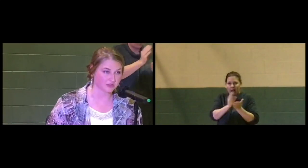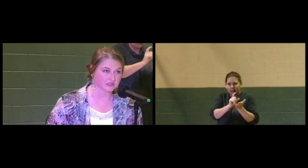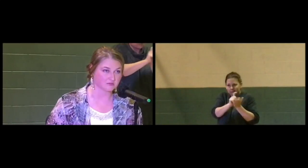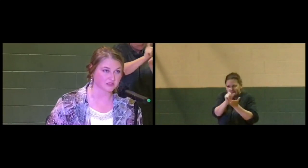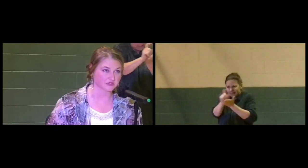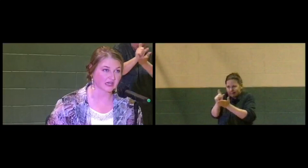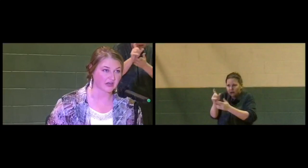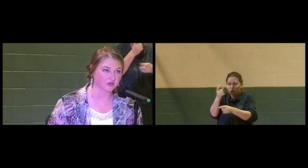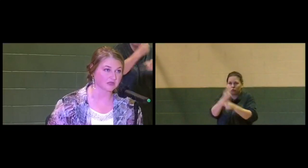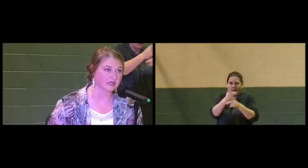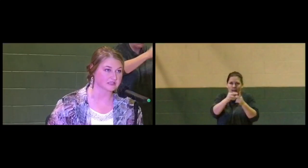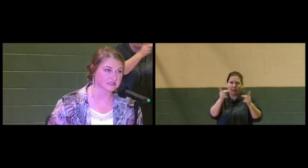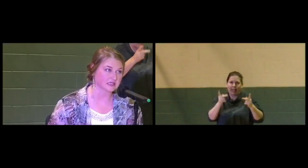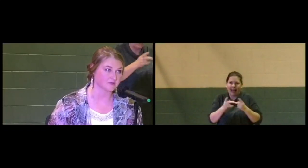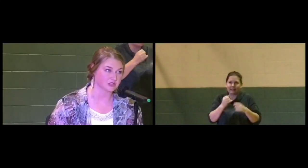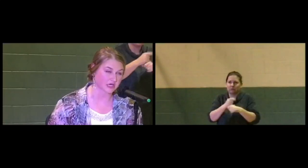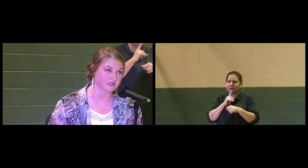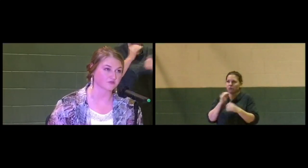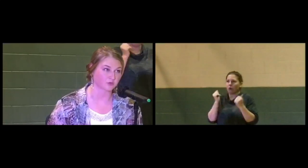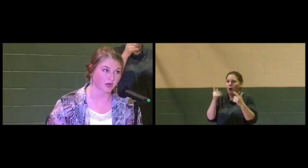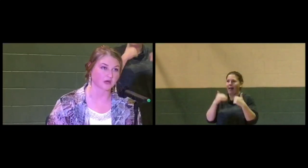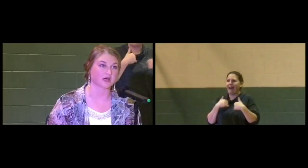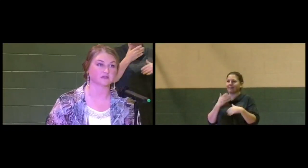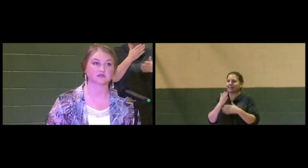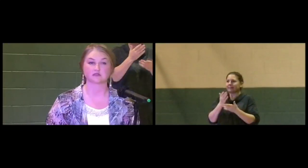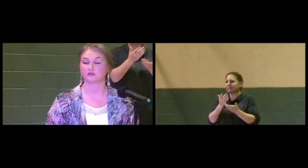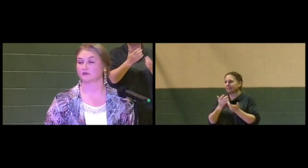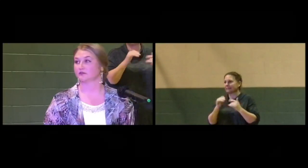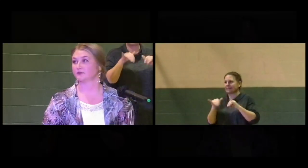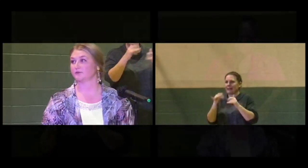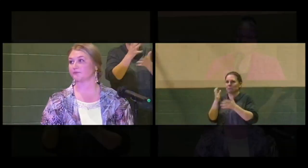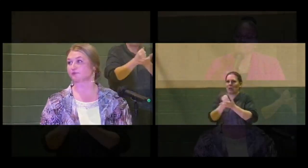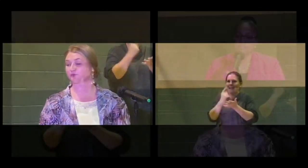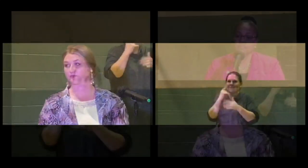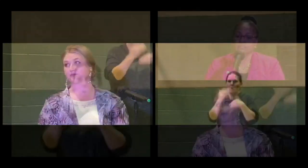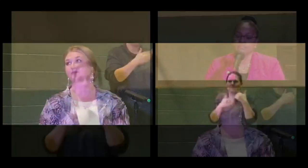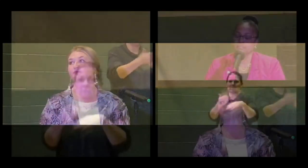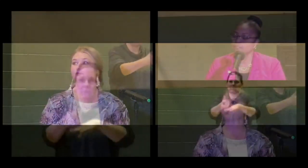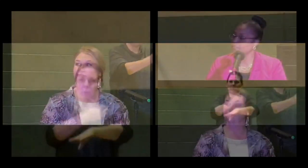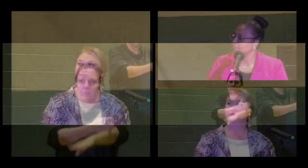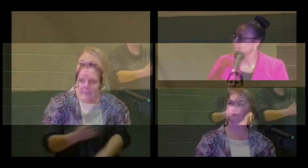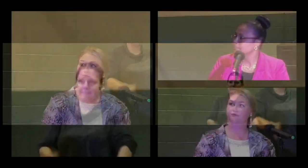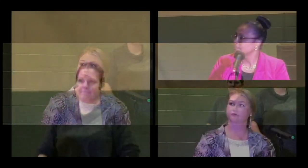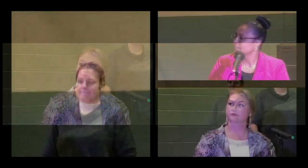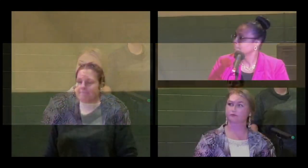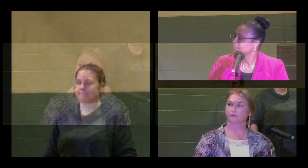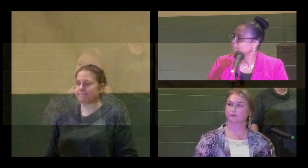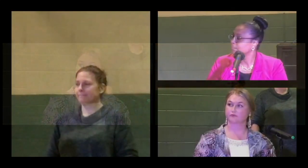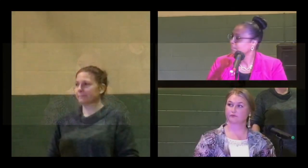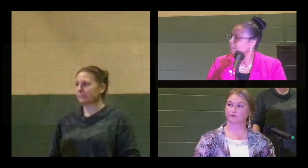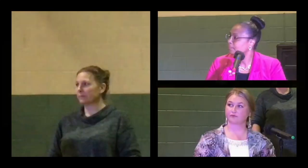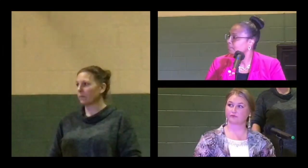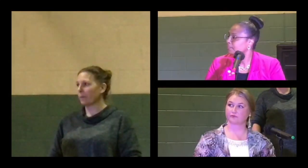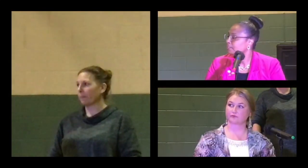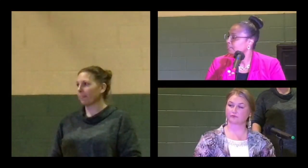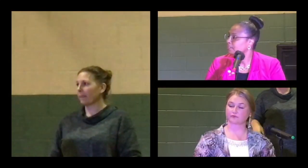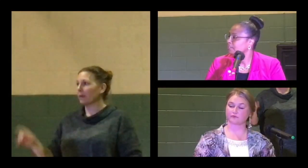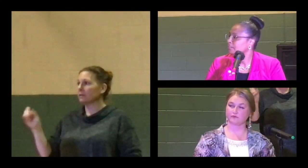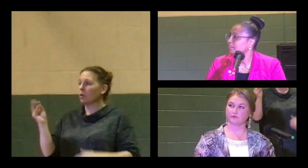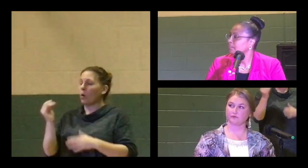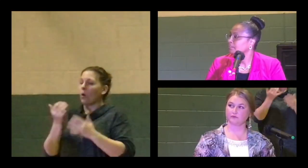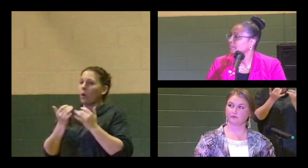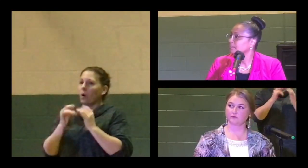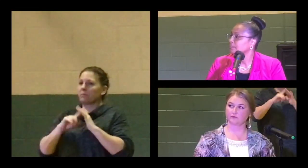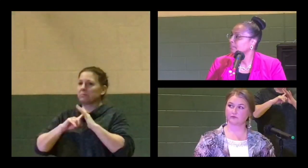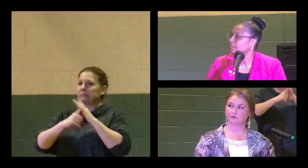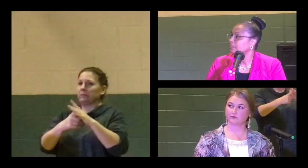distributed to make sure that everybody has the same chance for progress. Thank you. What might you initiate to help